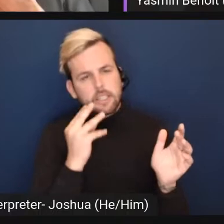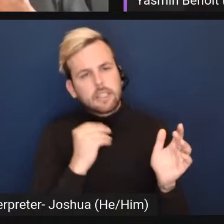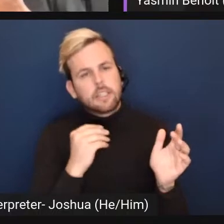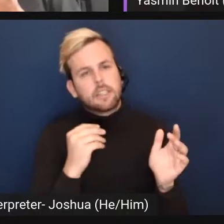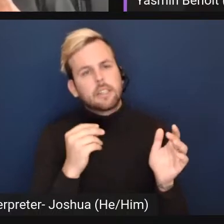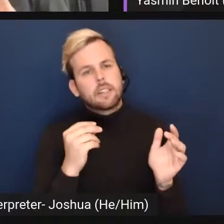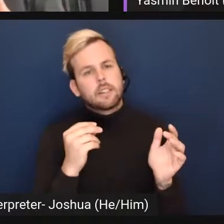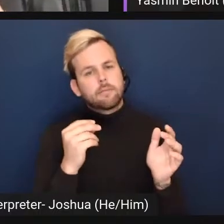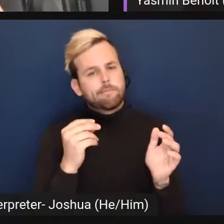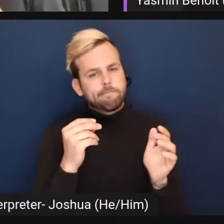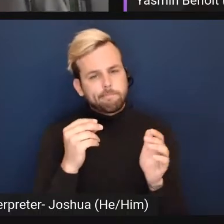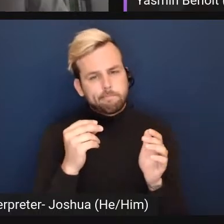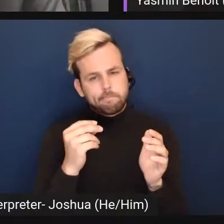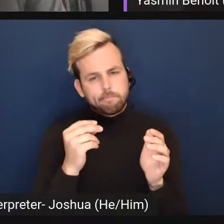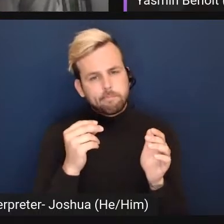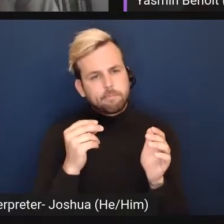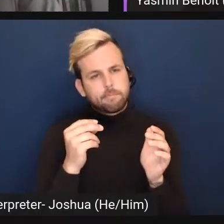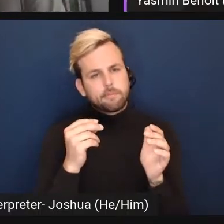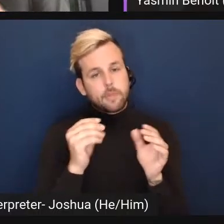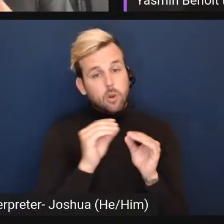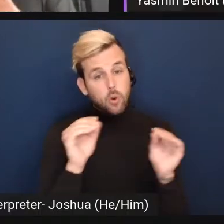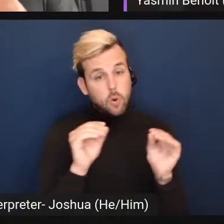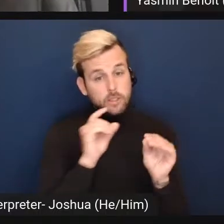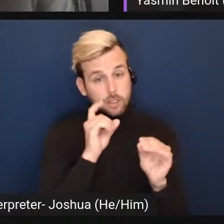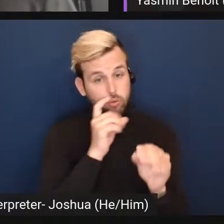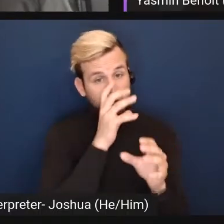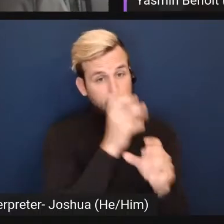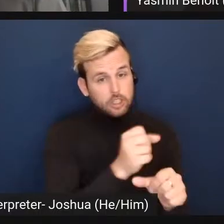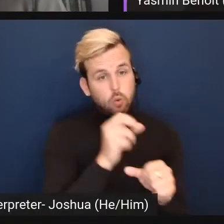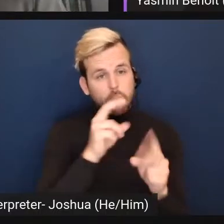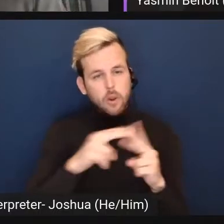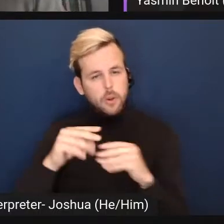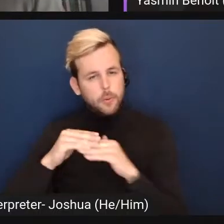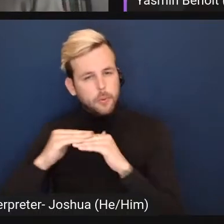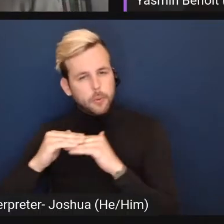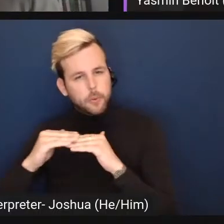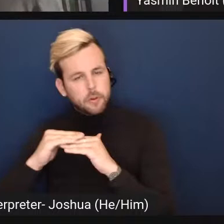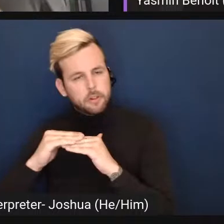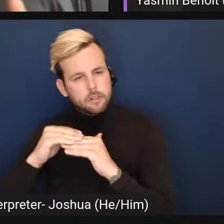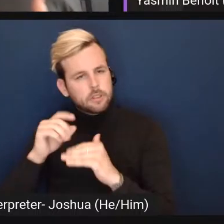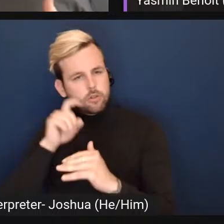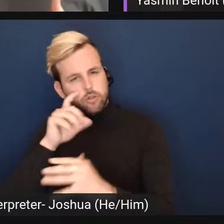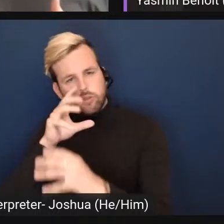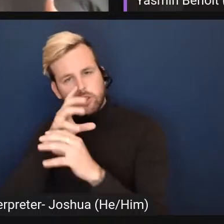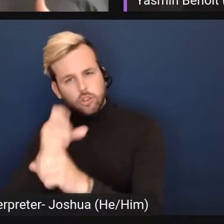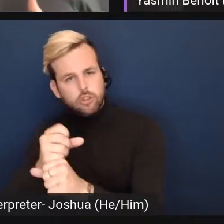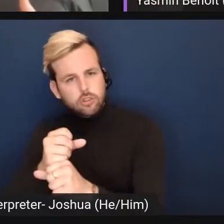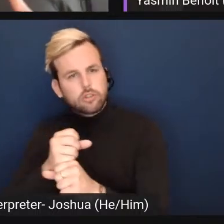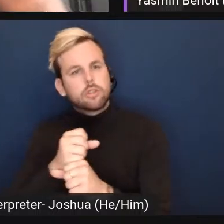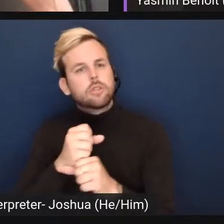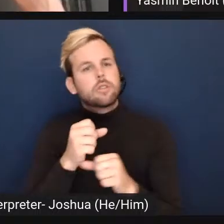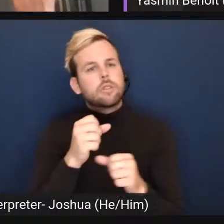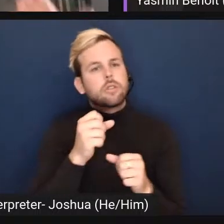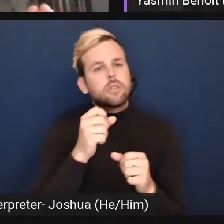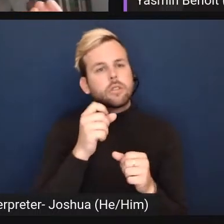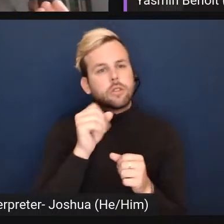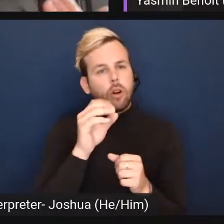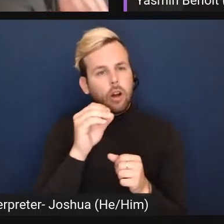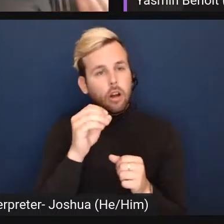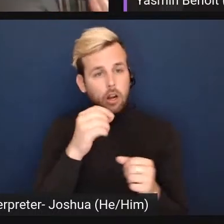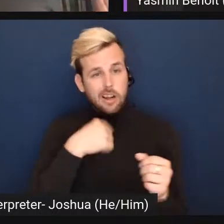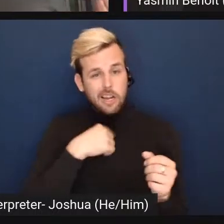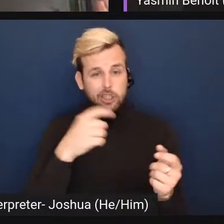either no sexual attraction or very very small amounts of sexual attraction and so i